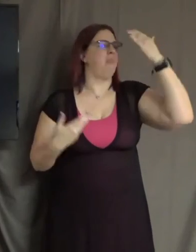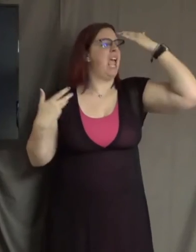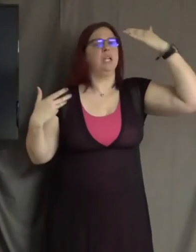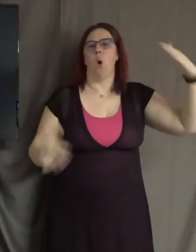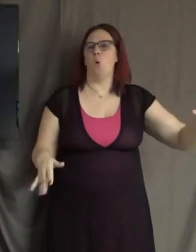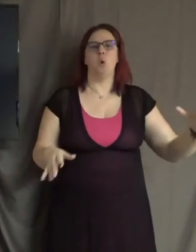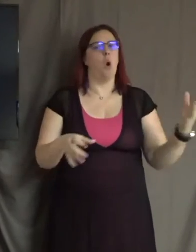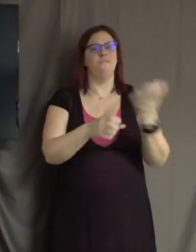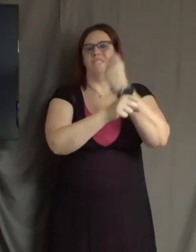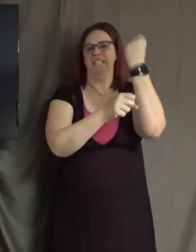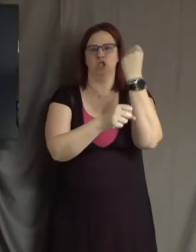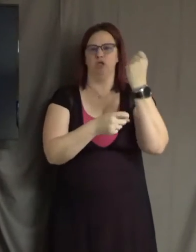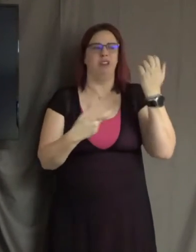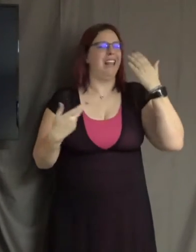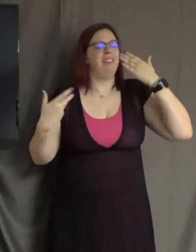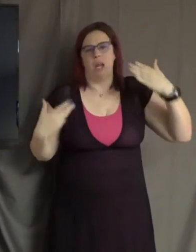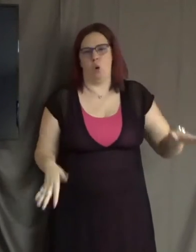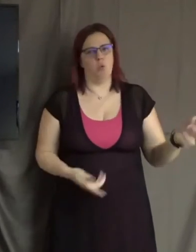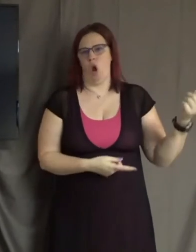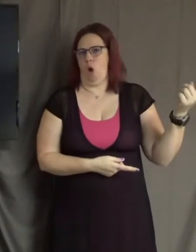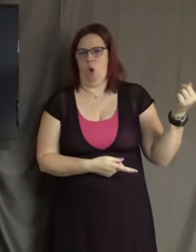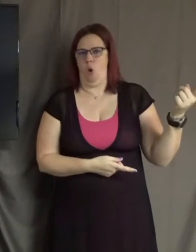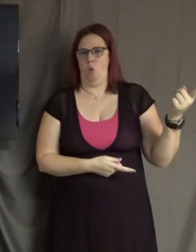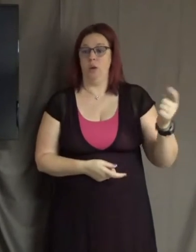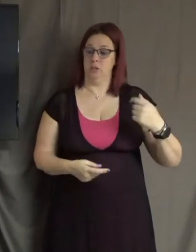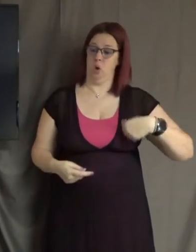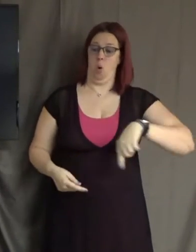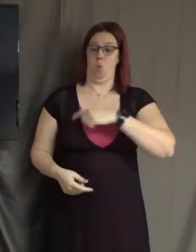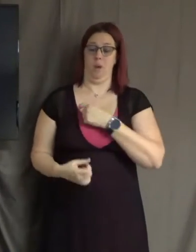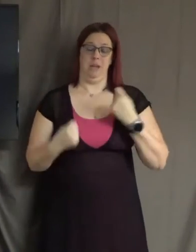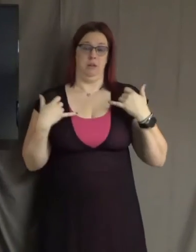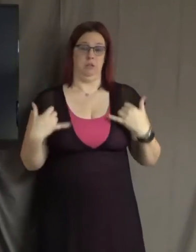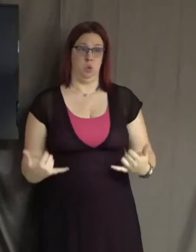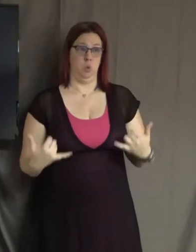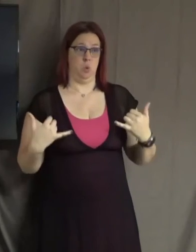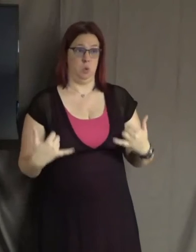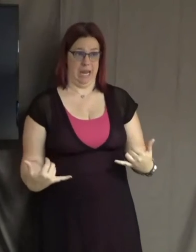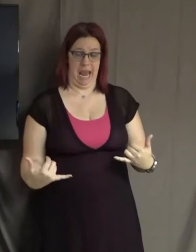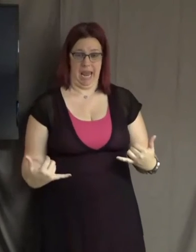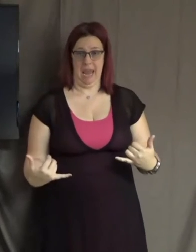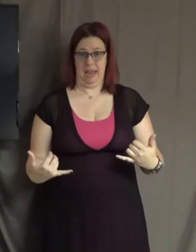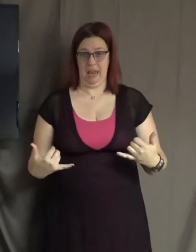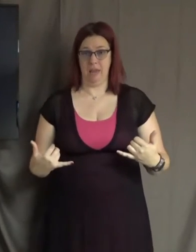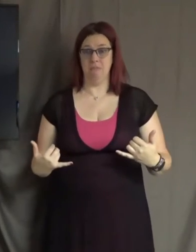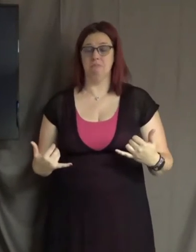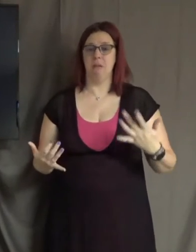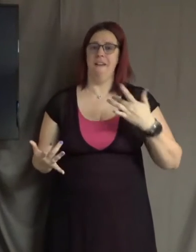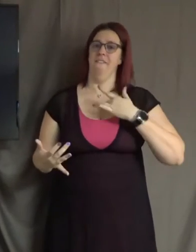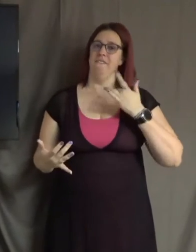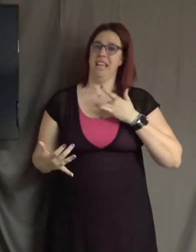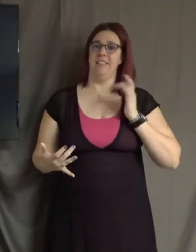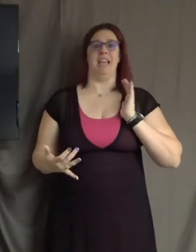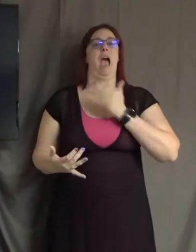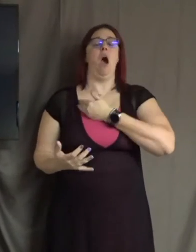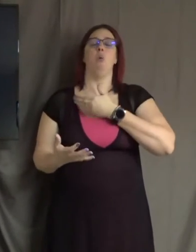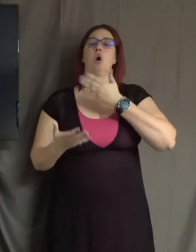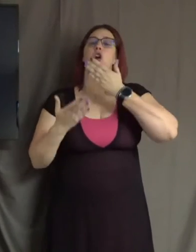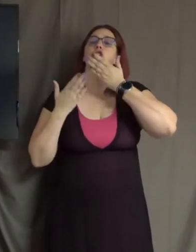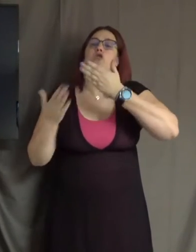feeling those words resonating in this space and feeling our gratitude, our gratitude for those who choose